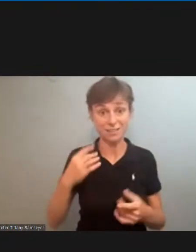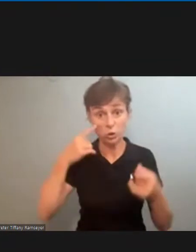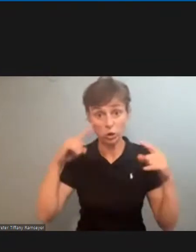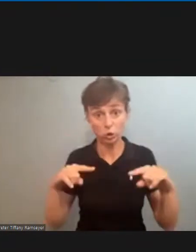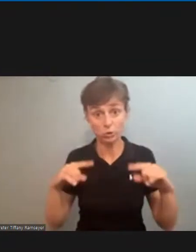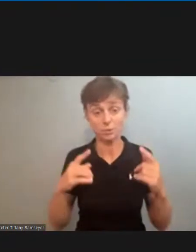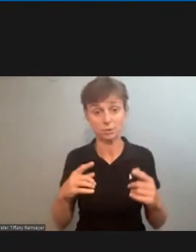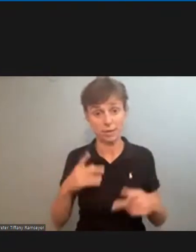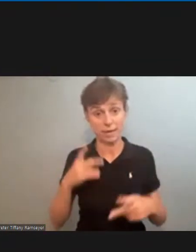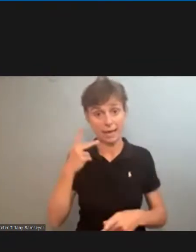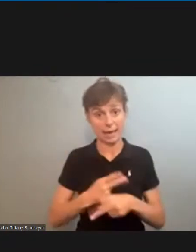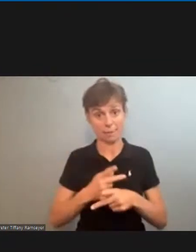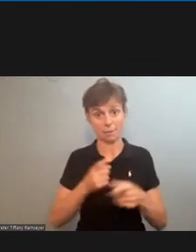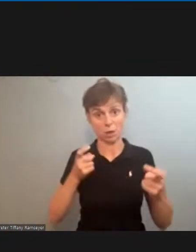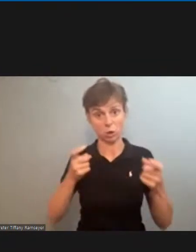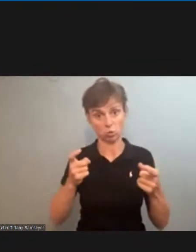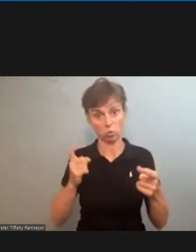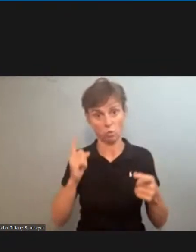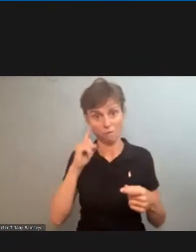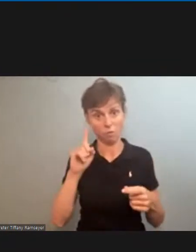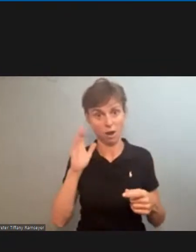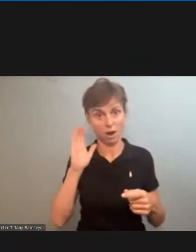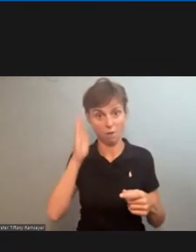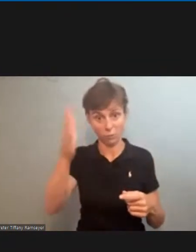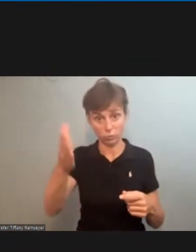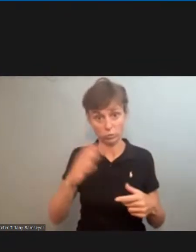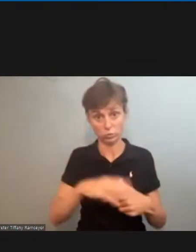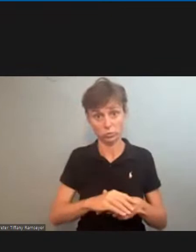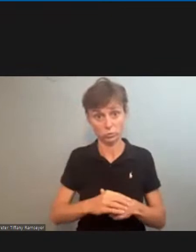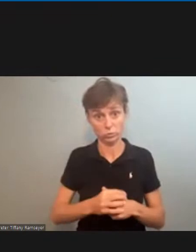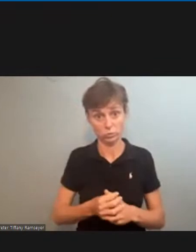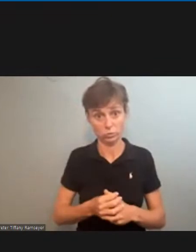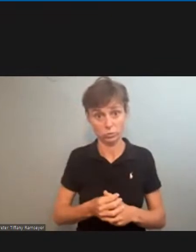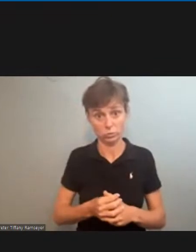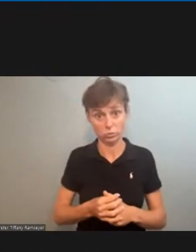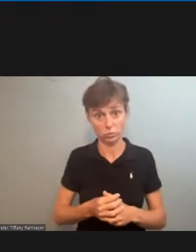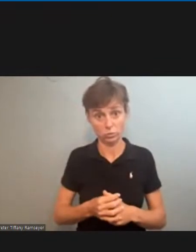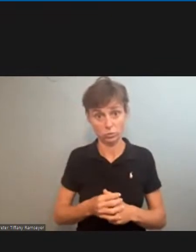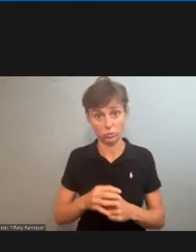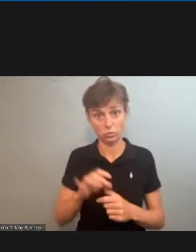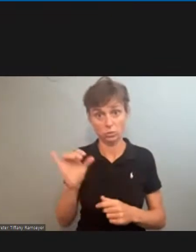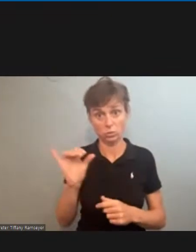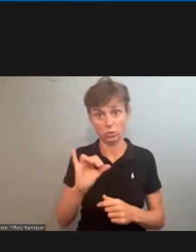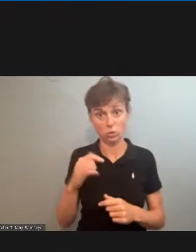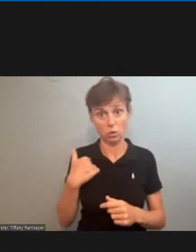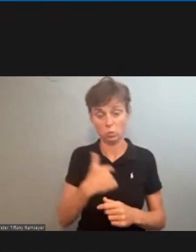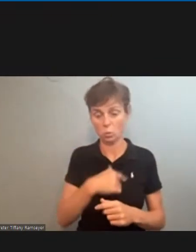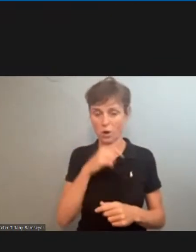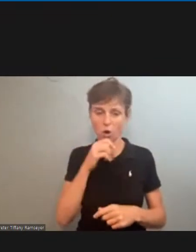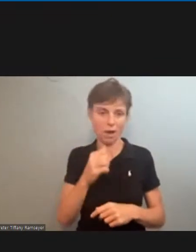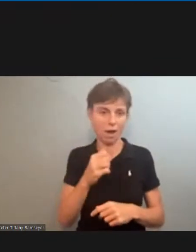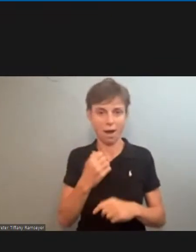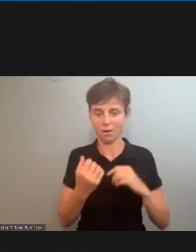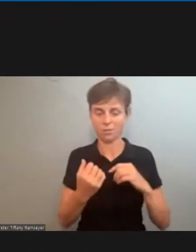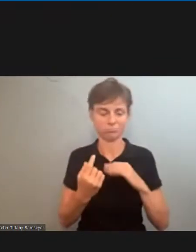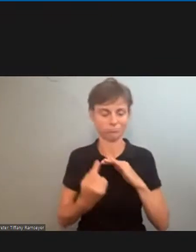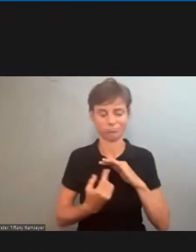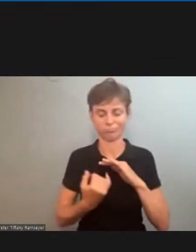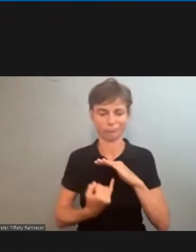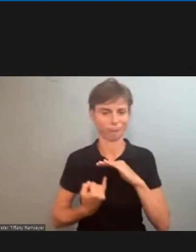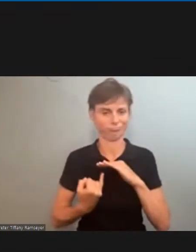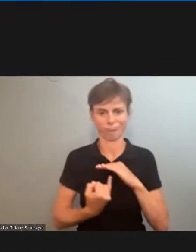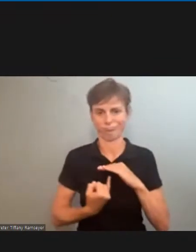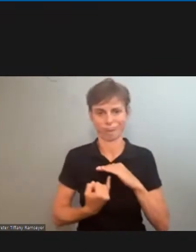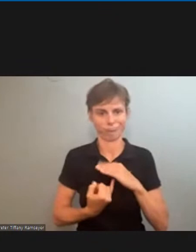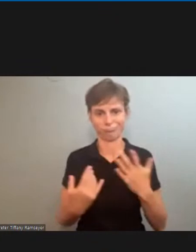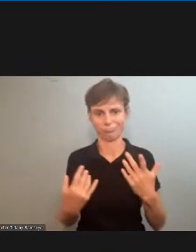uh over our own destiny the other point out of two other points is one we're not an island to ourselves we're impacted by what other